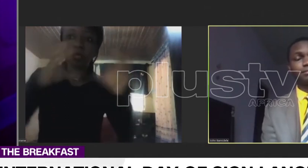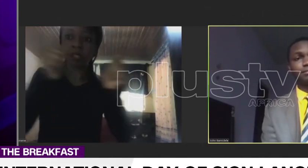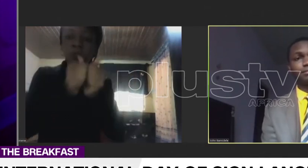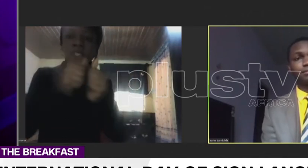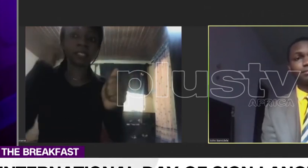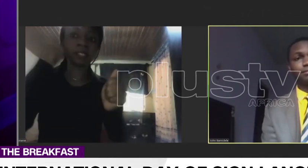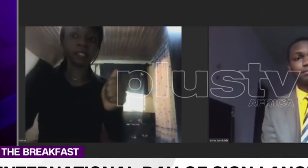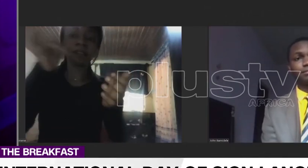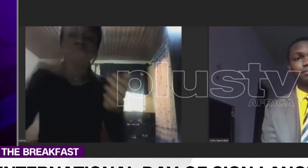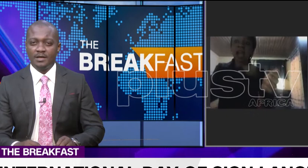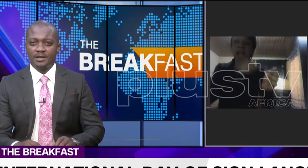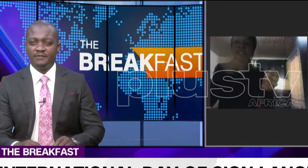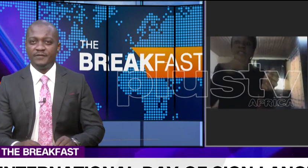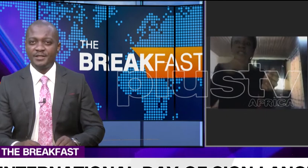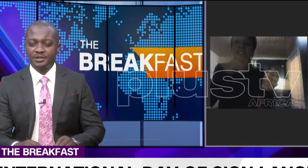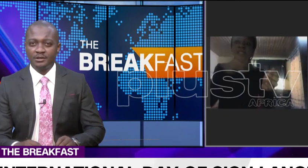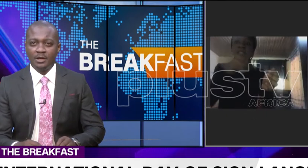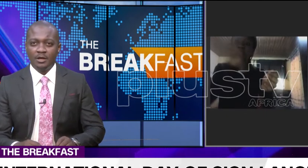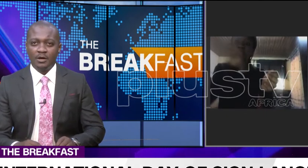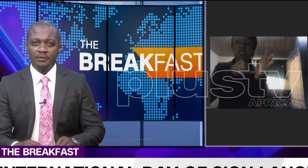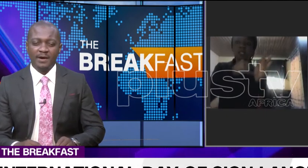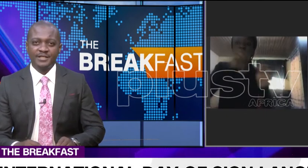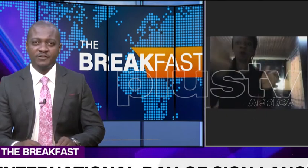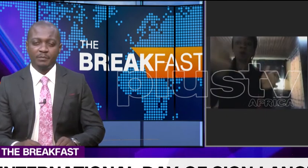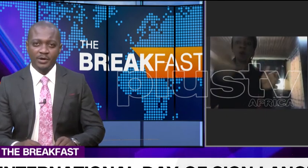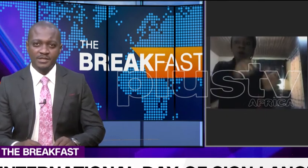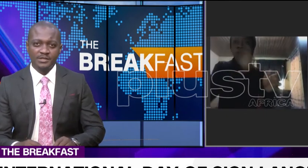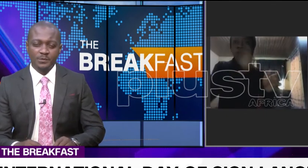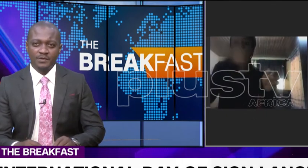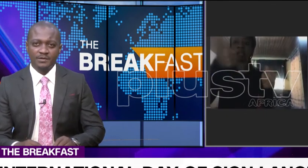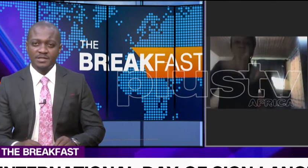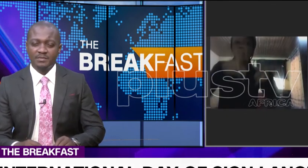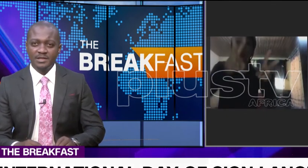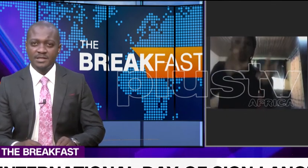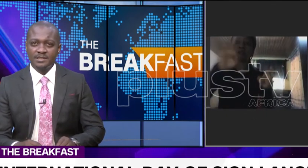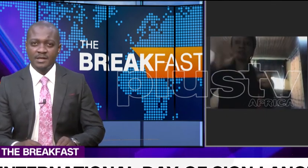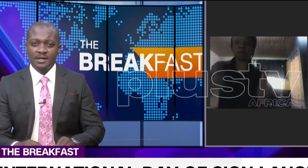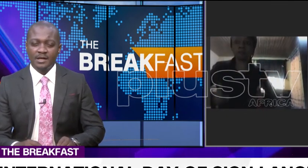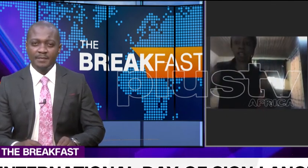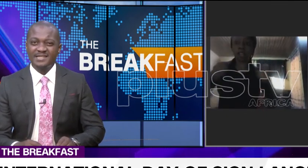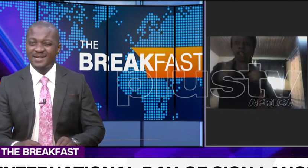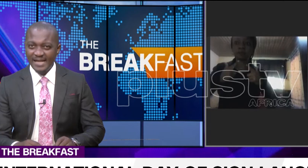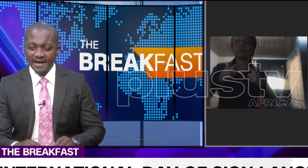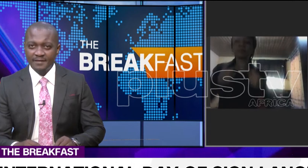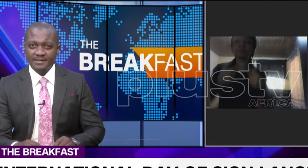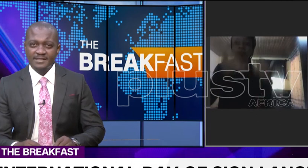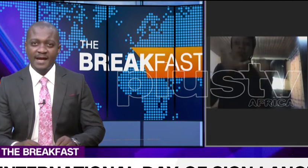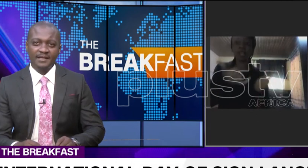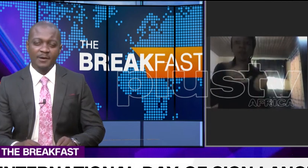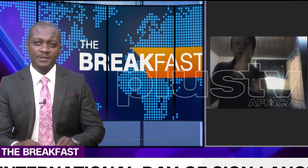you. The Convention on the Rights of Persons with Disabilities makes clear that sign languages